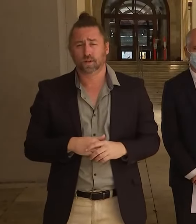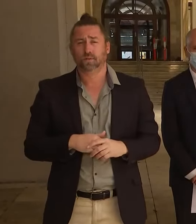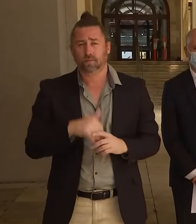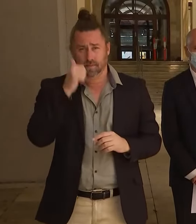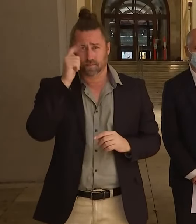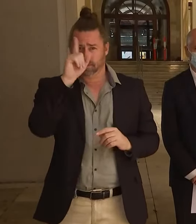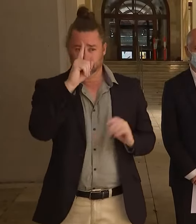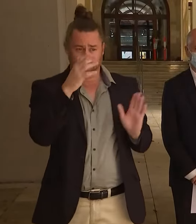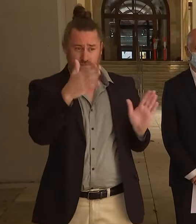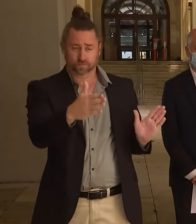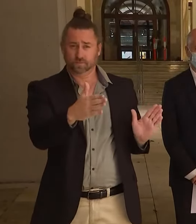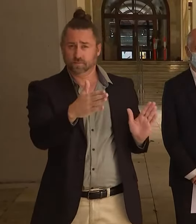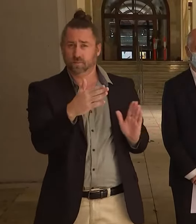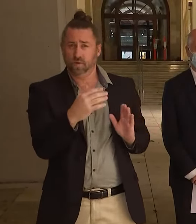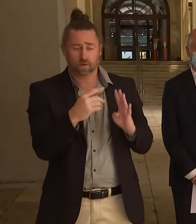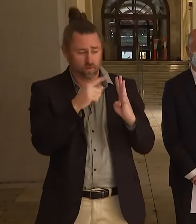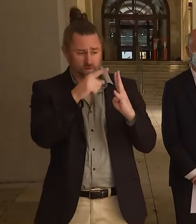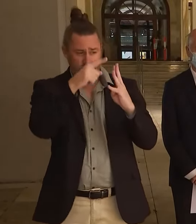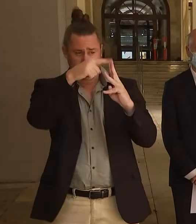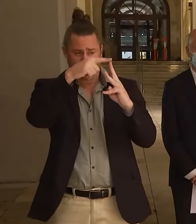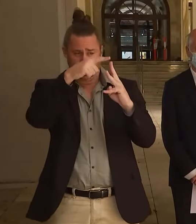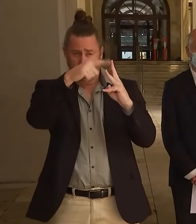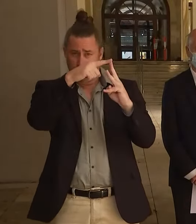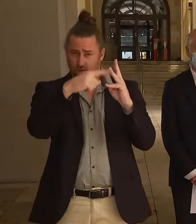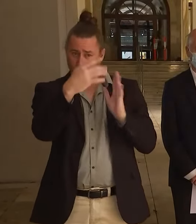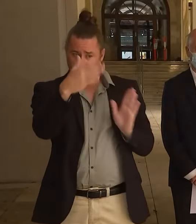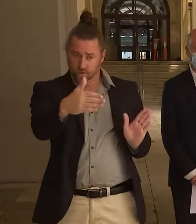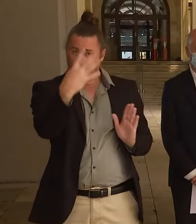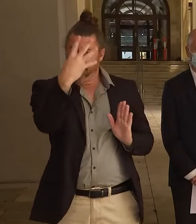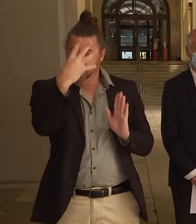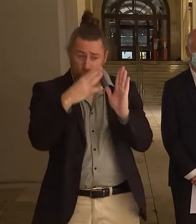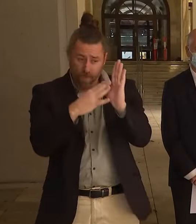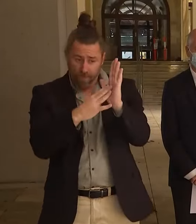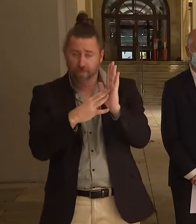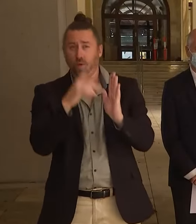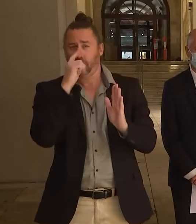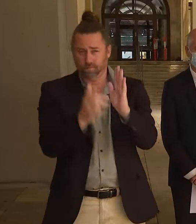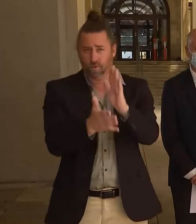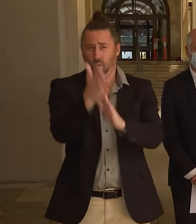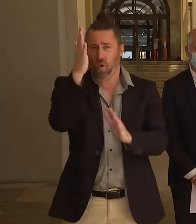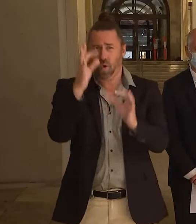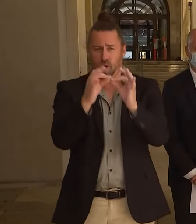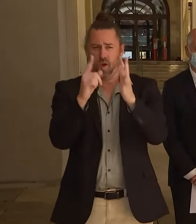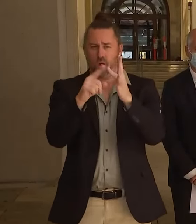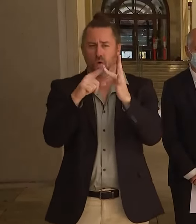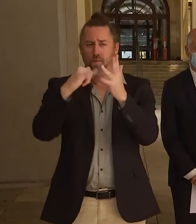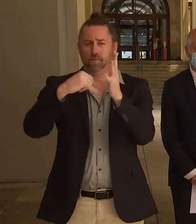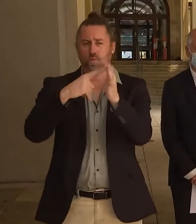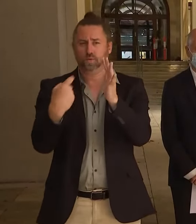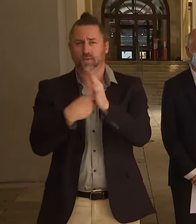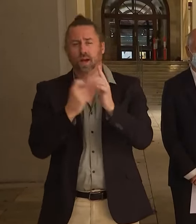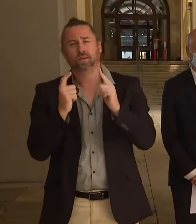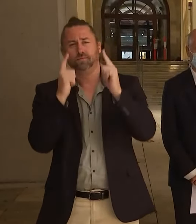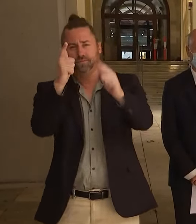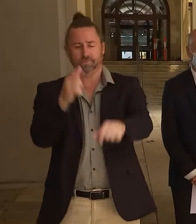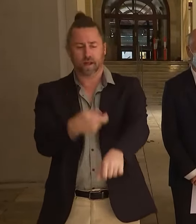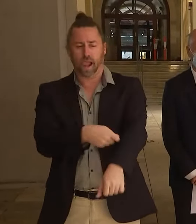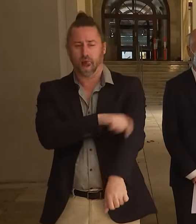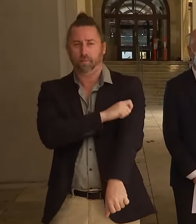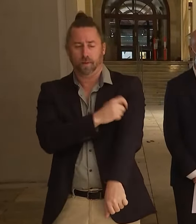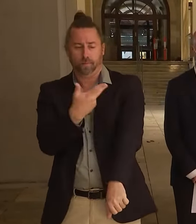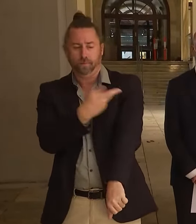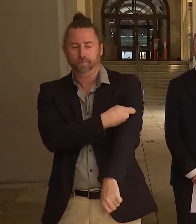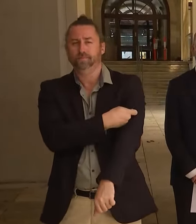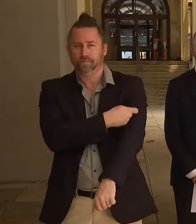been four months since your second dose then you can get your booster shot now. And that will change again on the